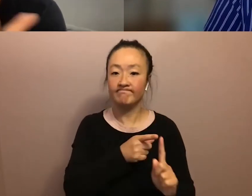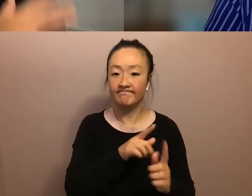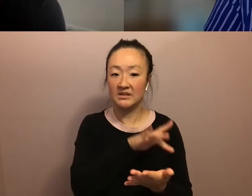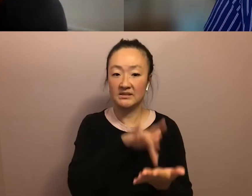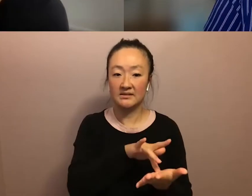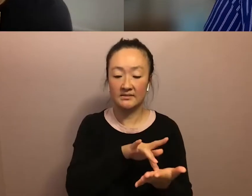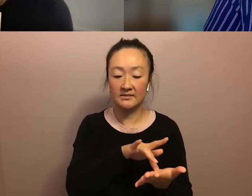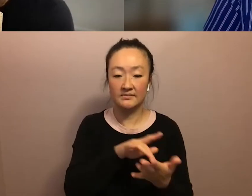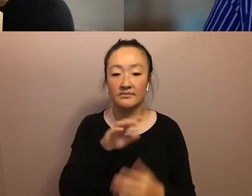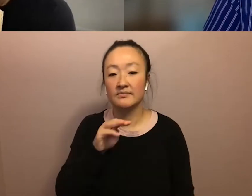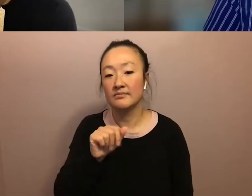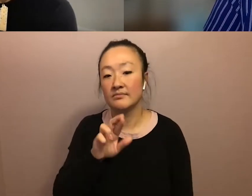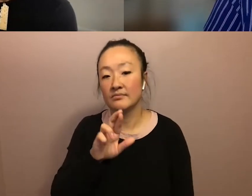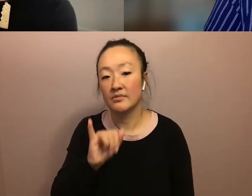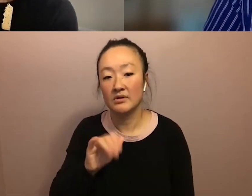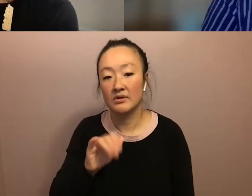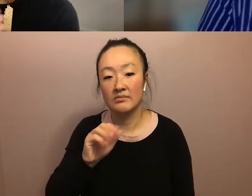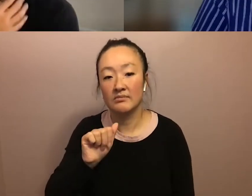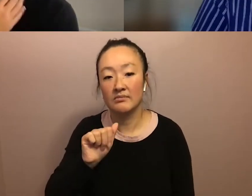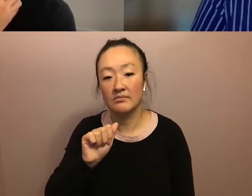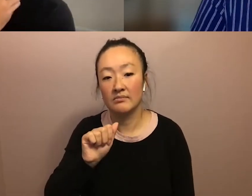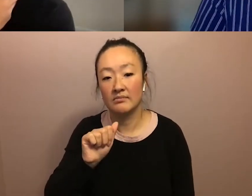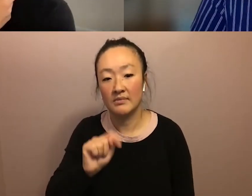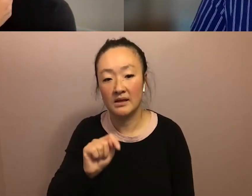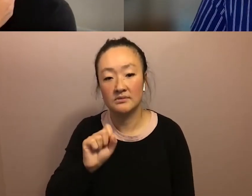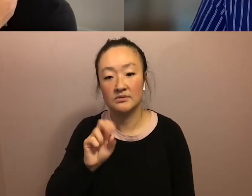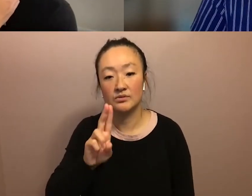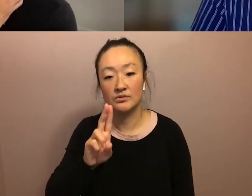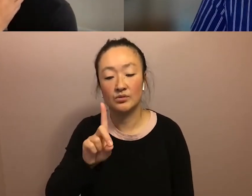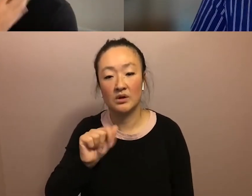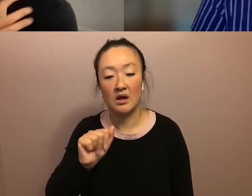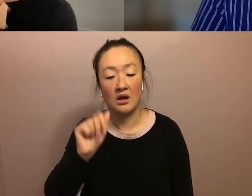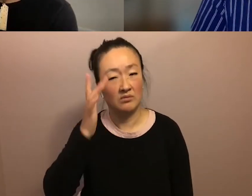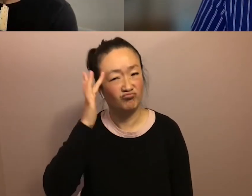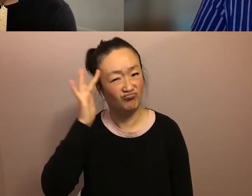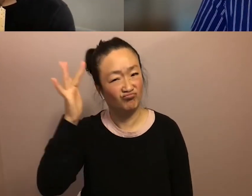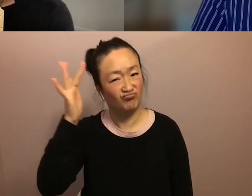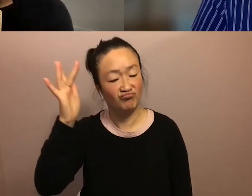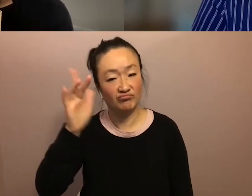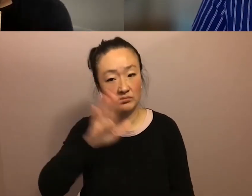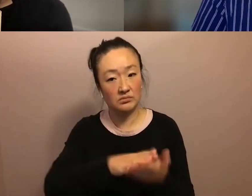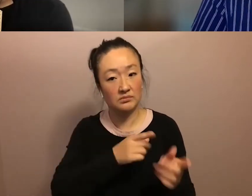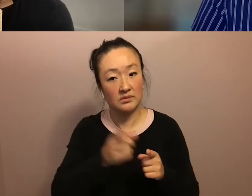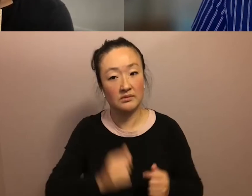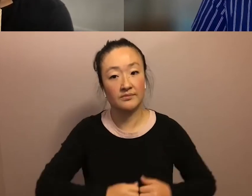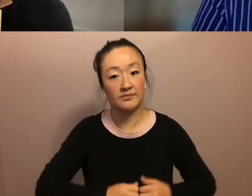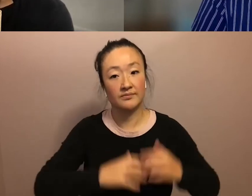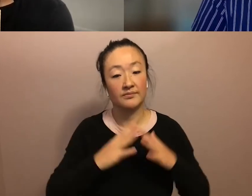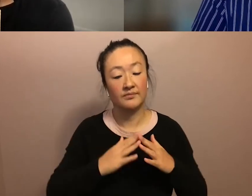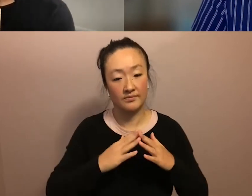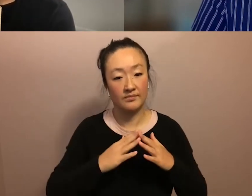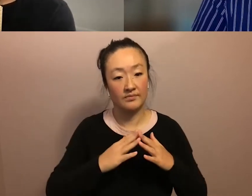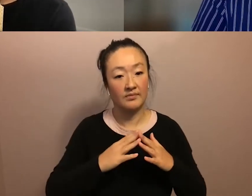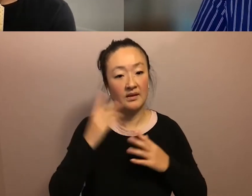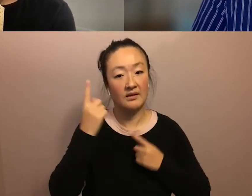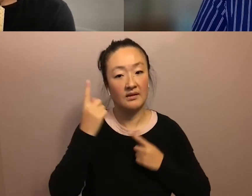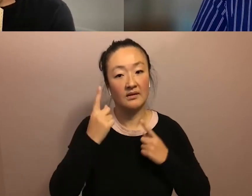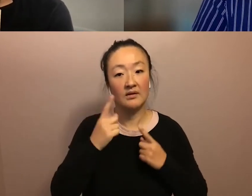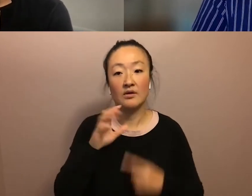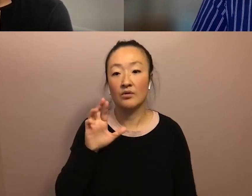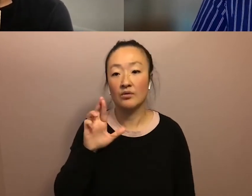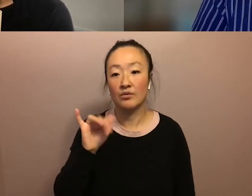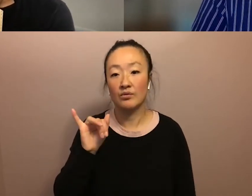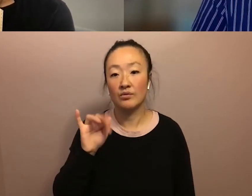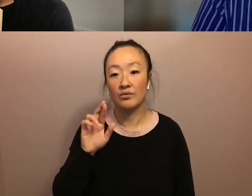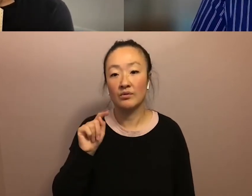Matsuda, brilliant artist, legal scholar. Um, one of the founding thinkers of critical race theory has reminded